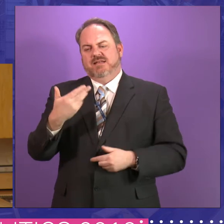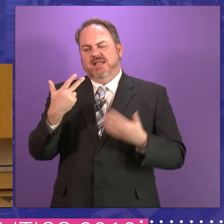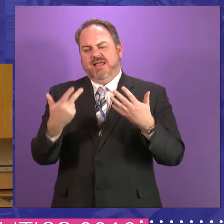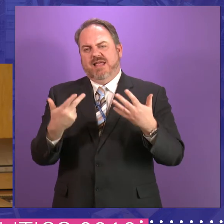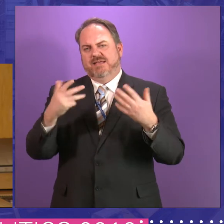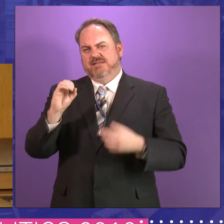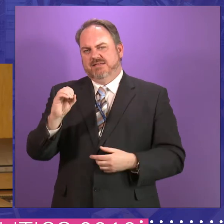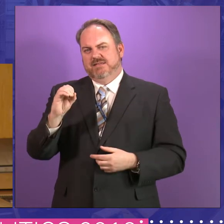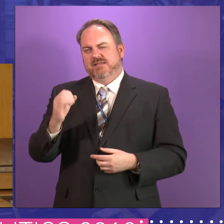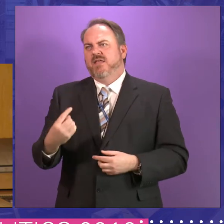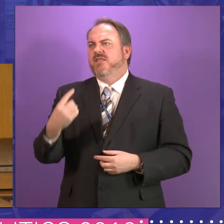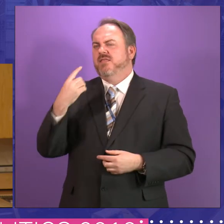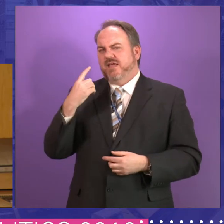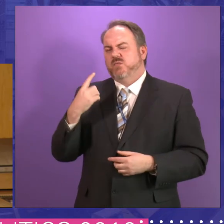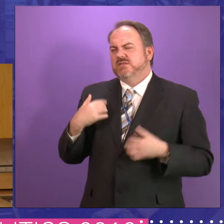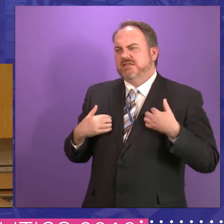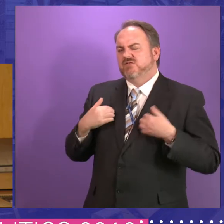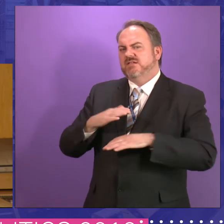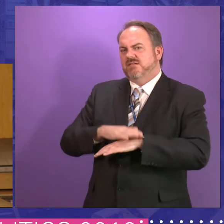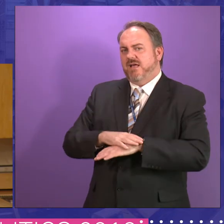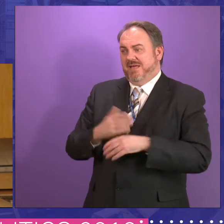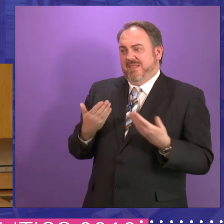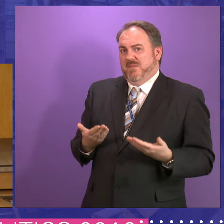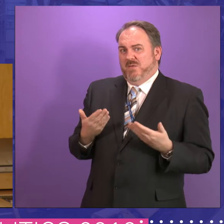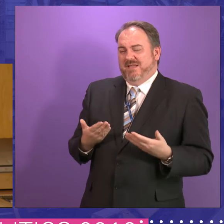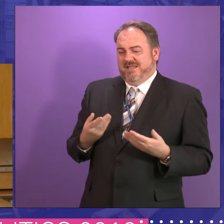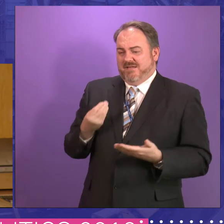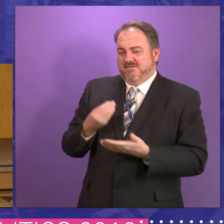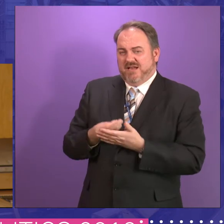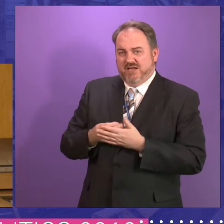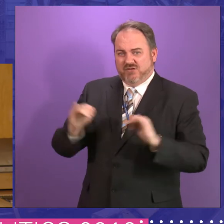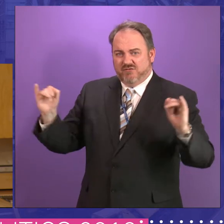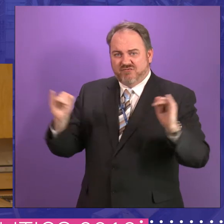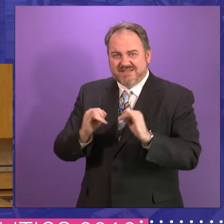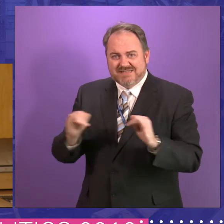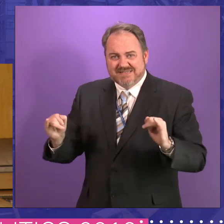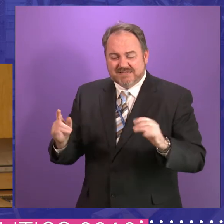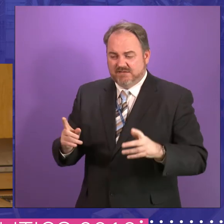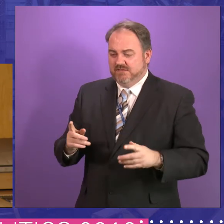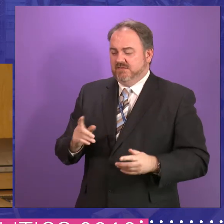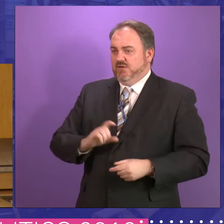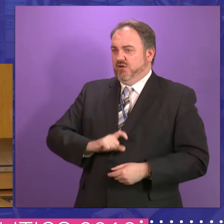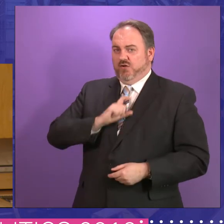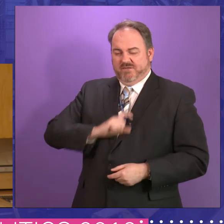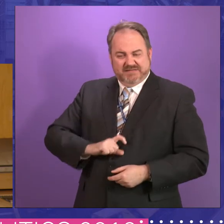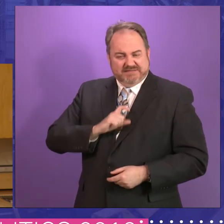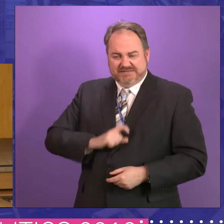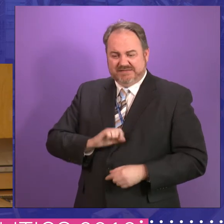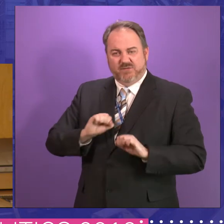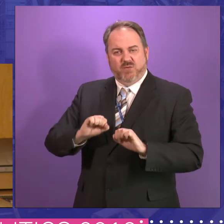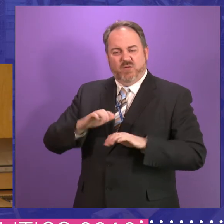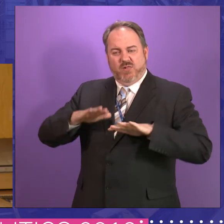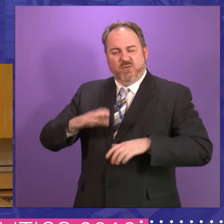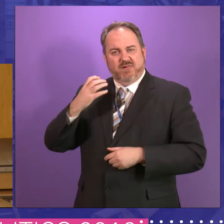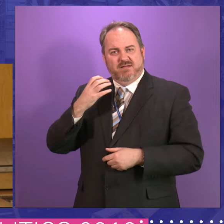but I think there's a crisis in local government. There's a financial crisis, there's a crisis of confidence, there's a crisis of identity. And the